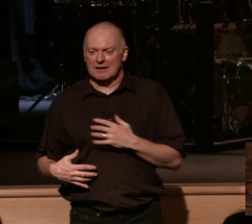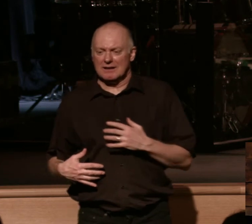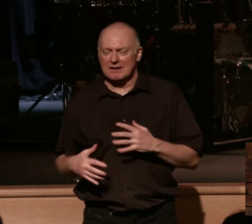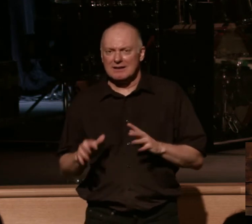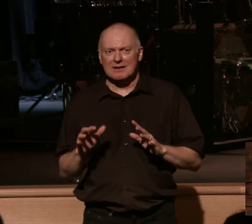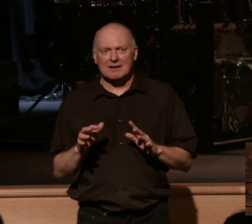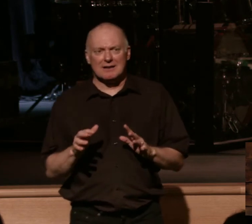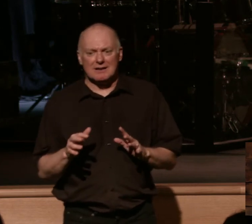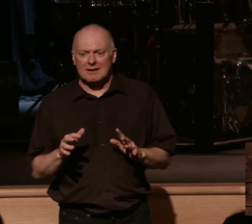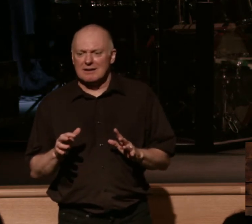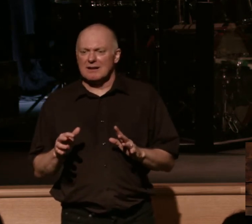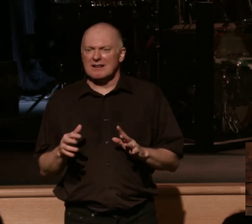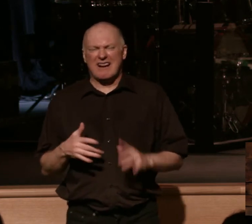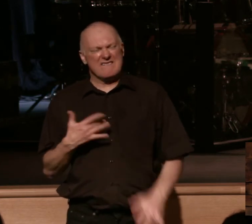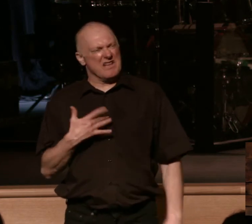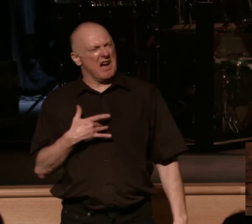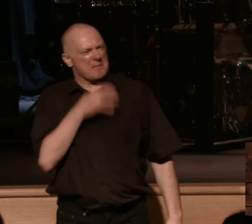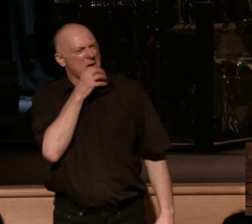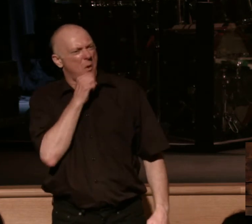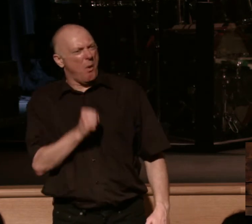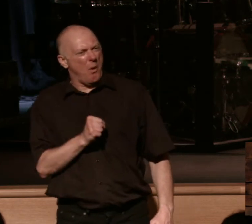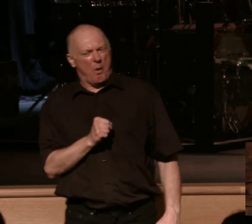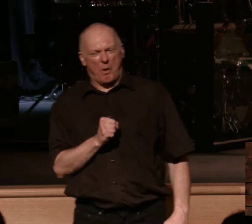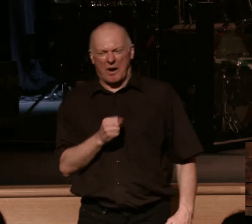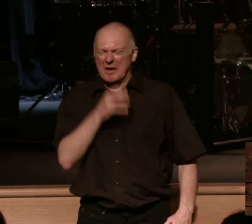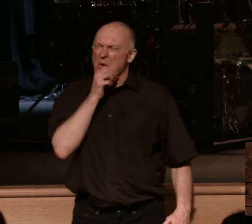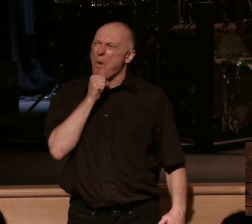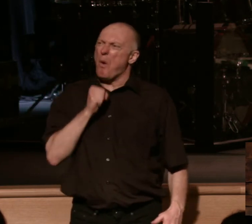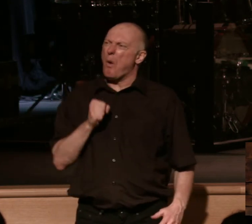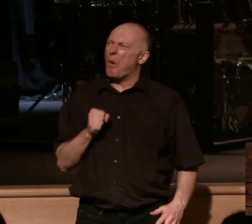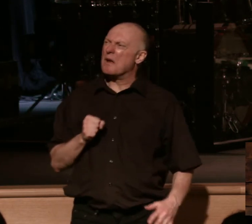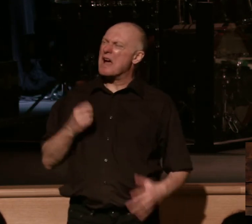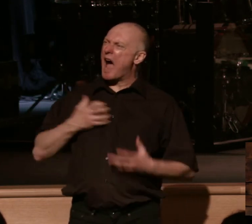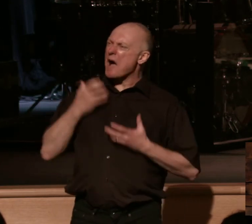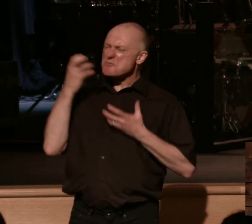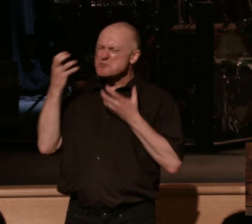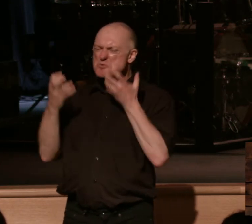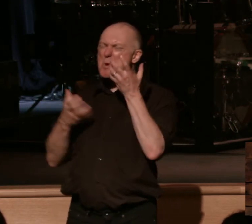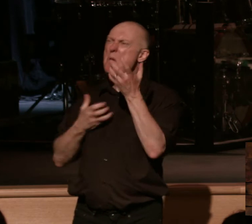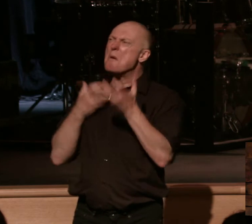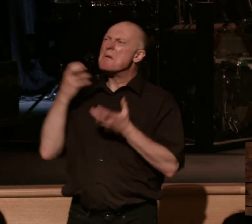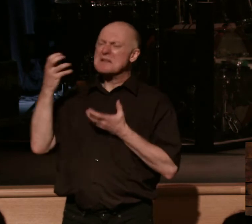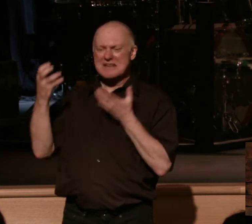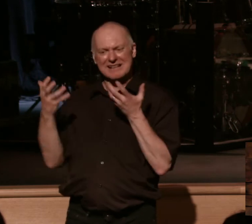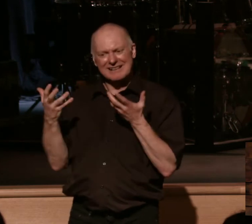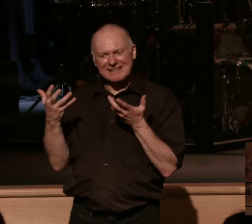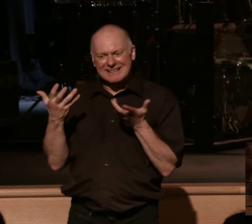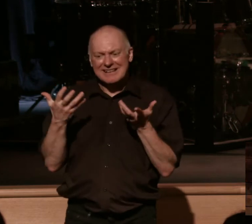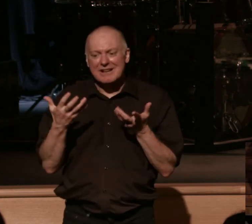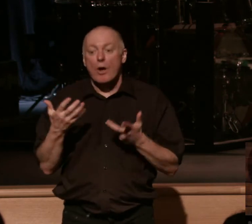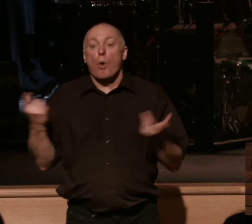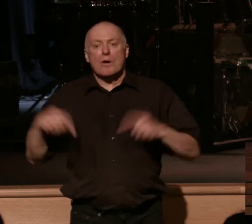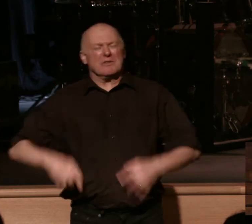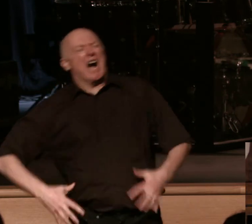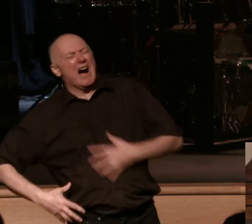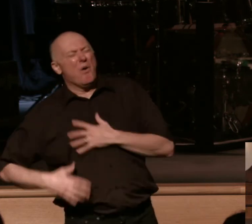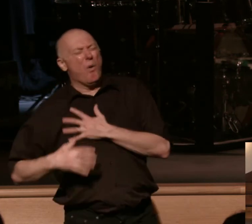man I'm just getting old and I'm groaning I was thinking about this stuff too and I'm groaning you can turn those moments of like what in the